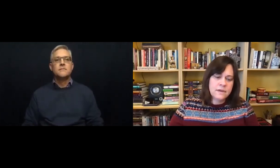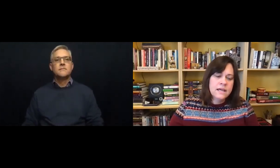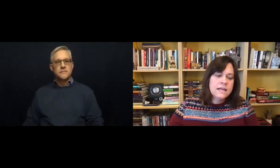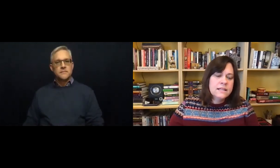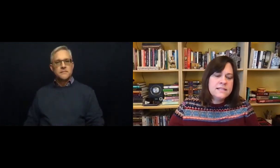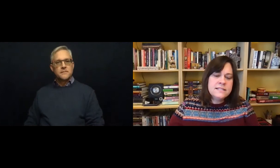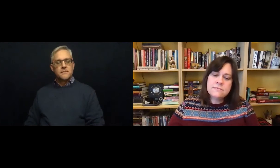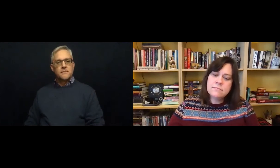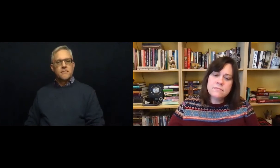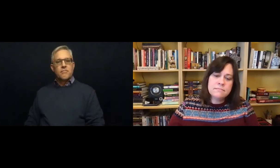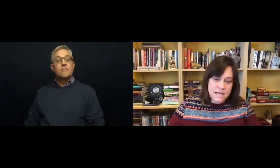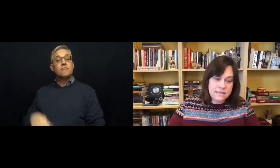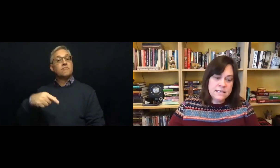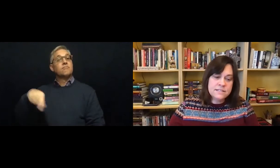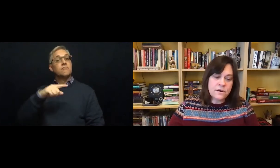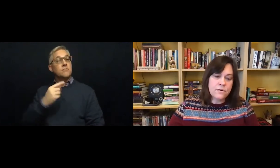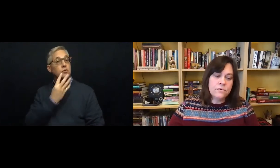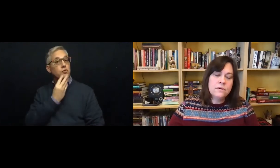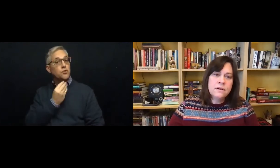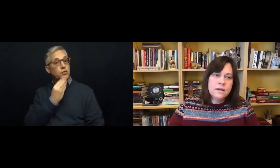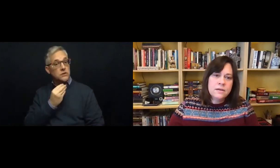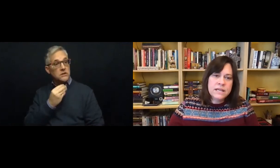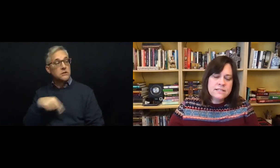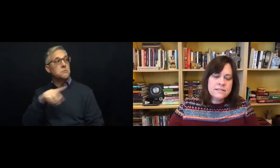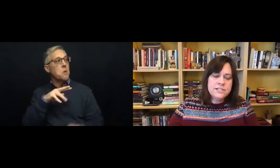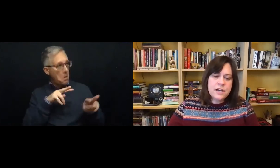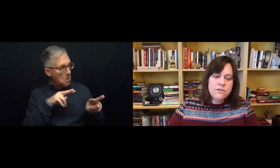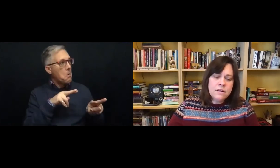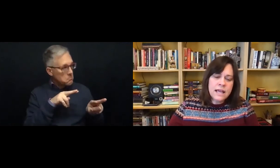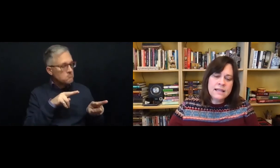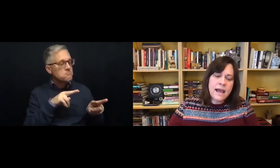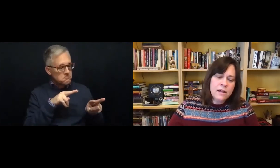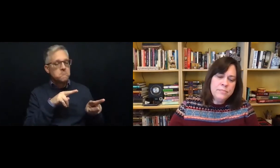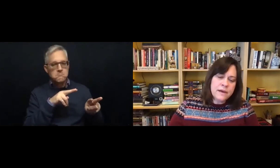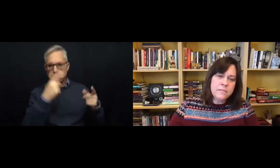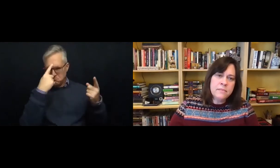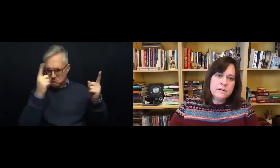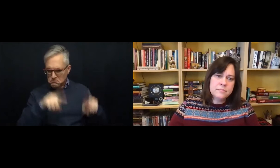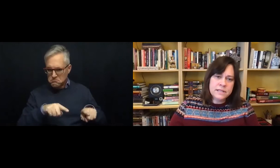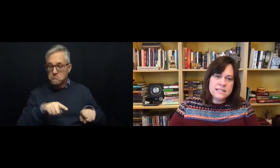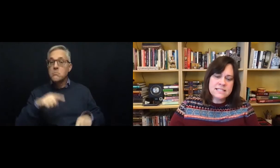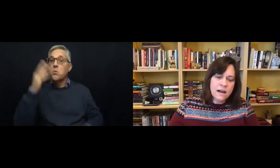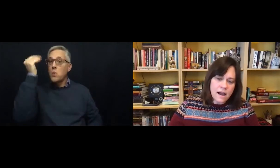These men did so because the general had helped them build the synagogue